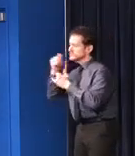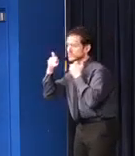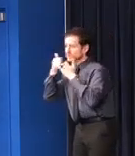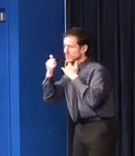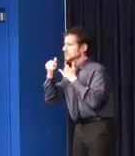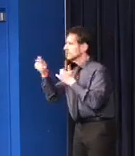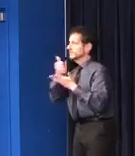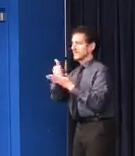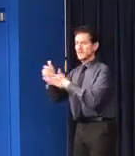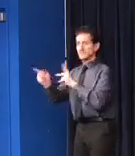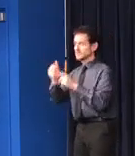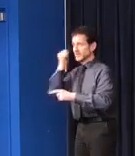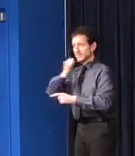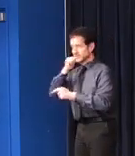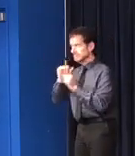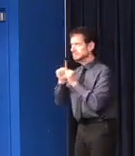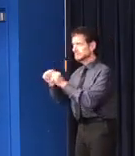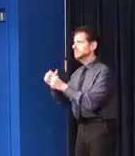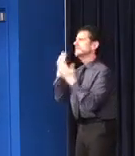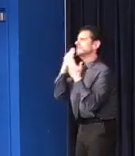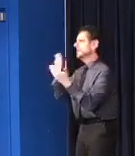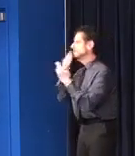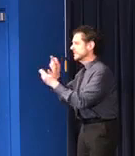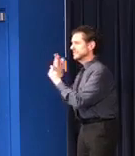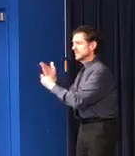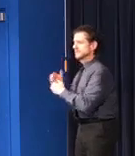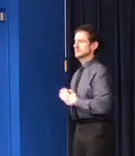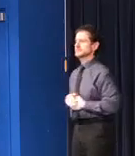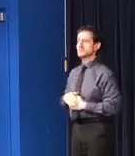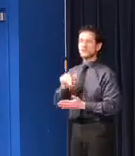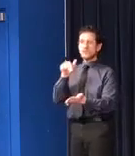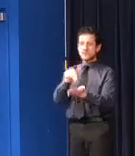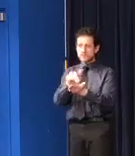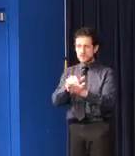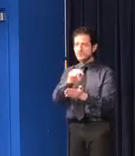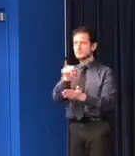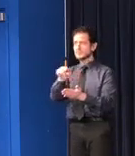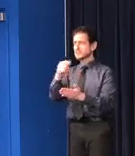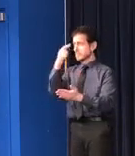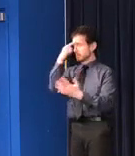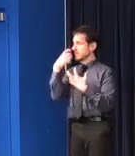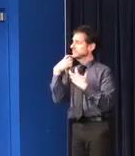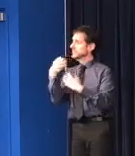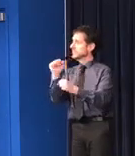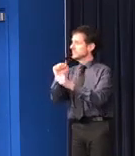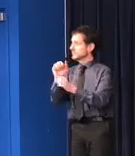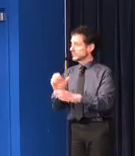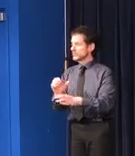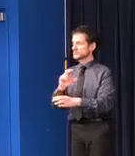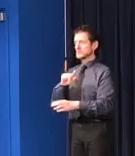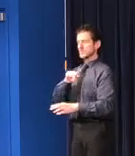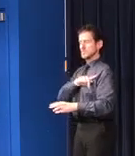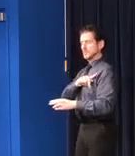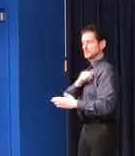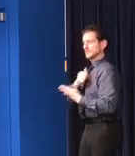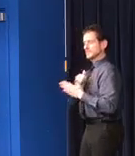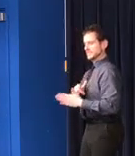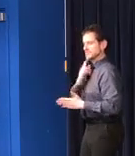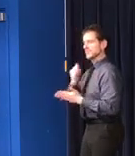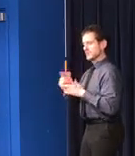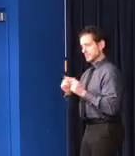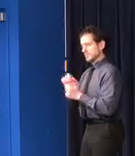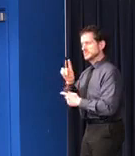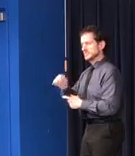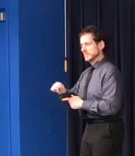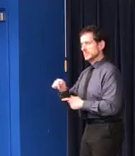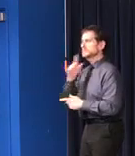every day, we thank you. I want to salute the nurses, mental health techs, personal assistants, direct support professionals, and